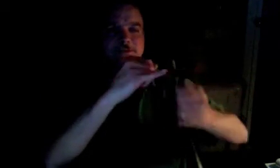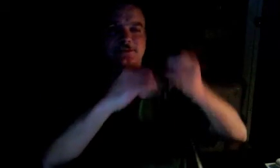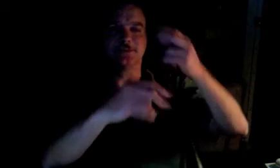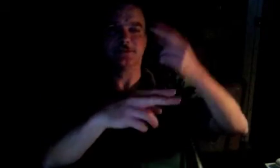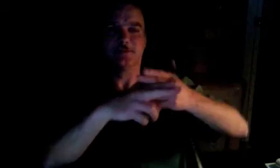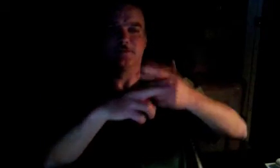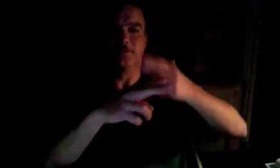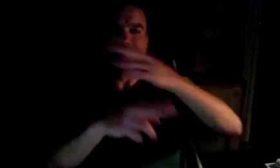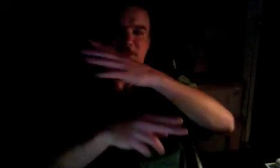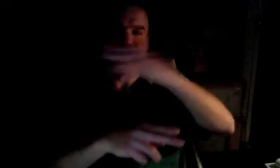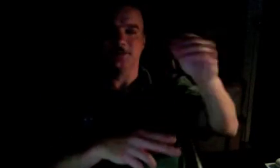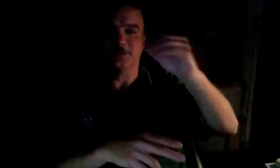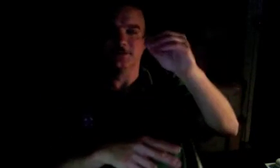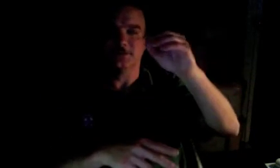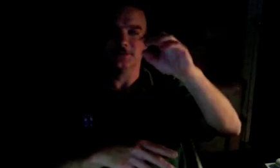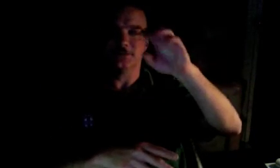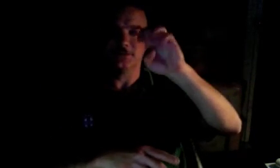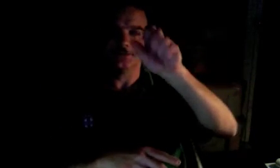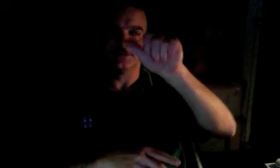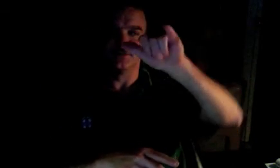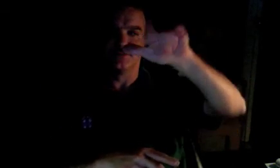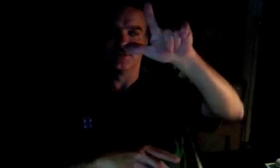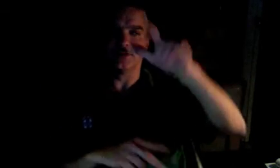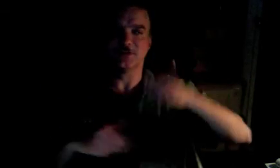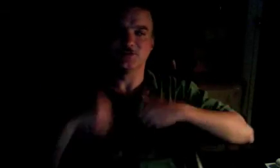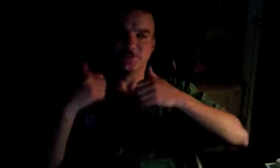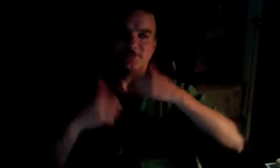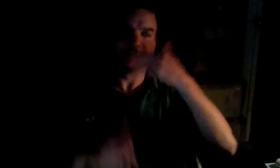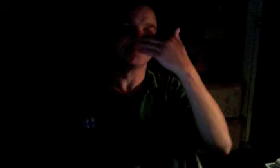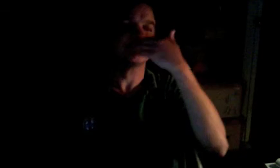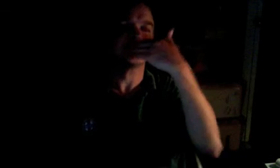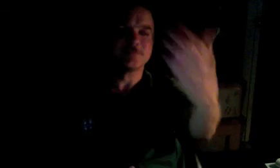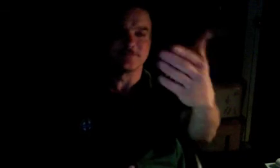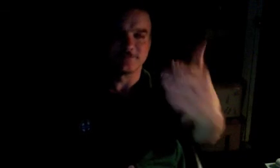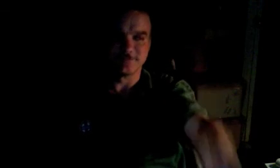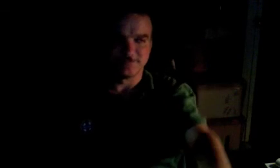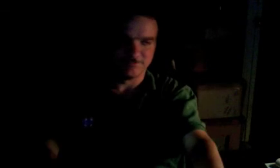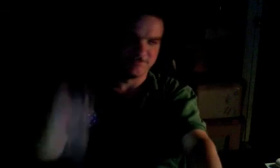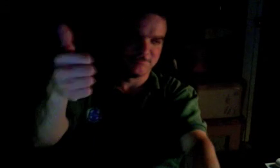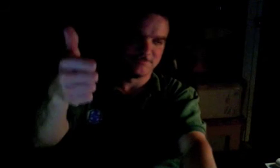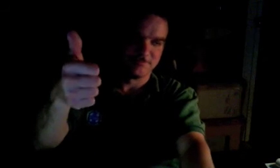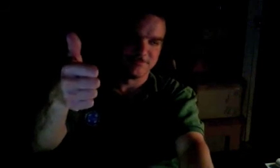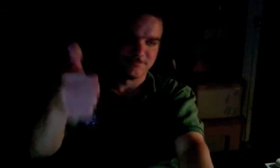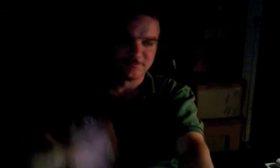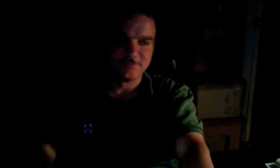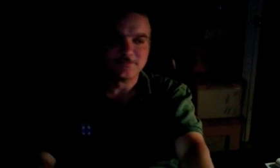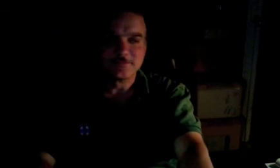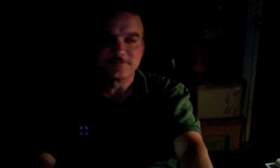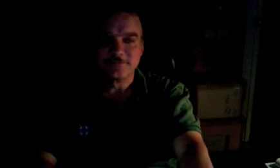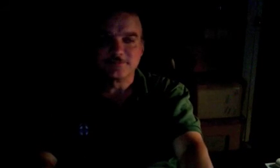.99. I'm introducing the hot sauce to bash and find in the season. Thank you.